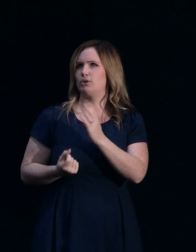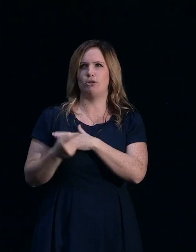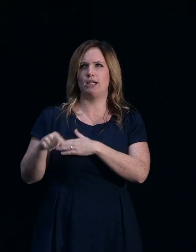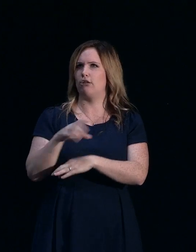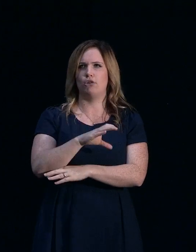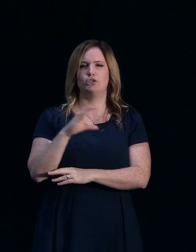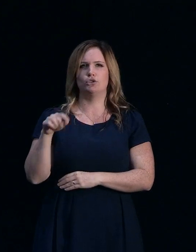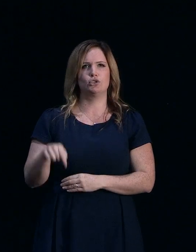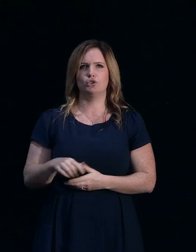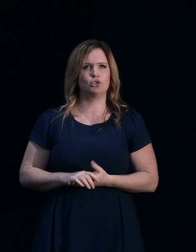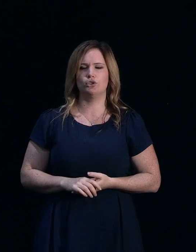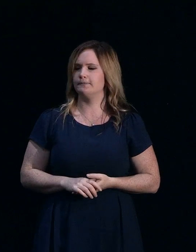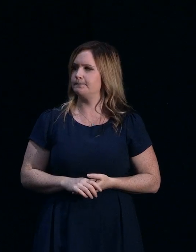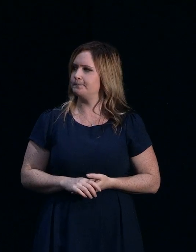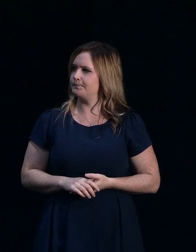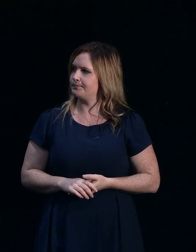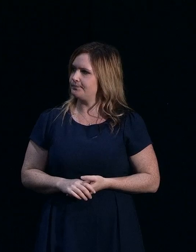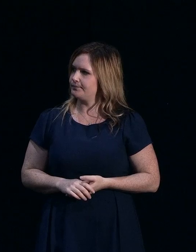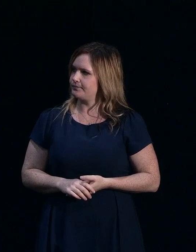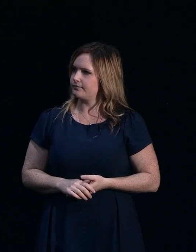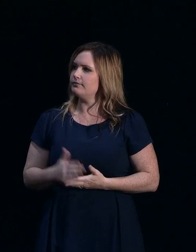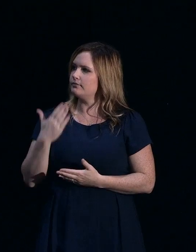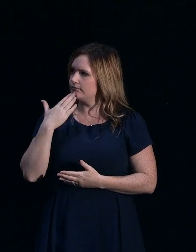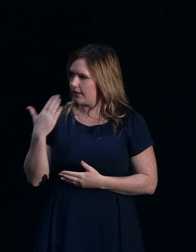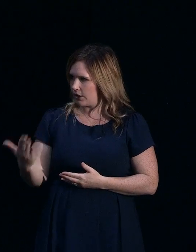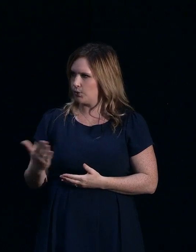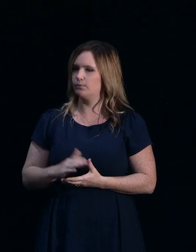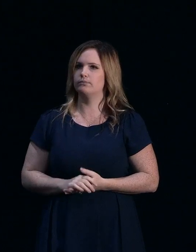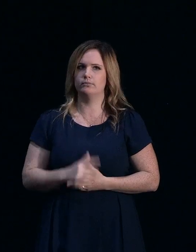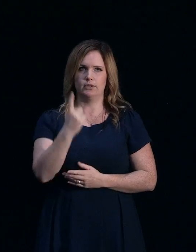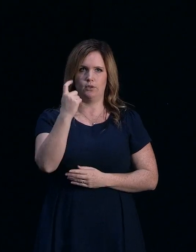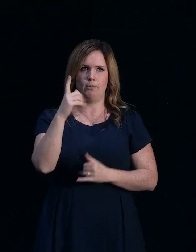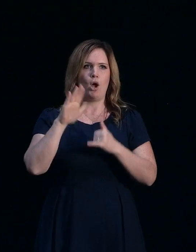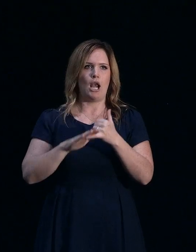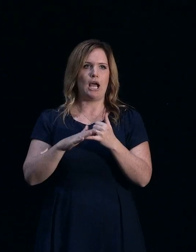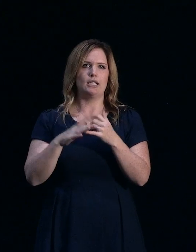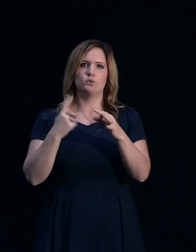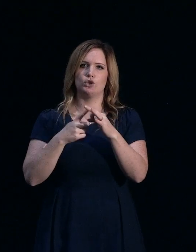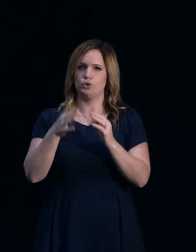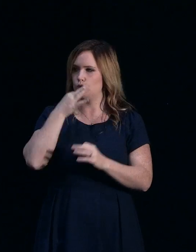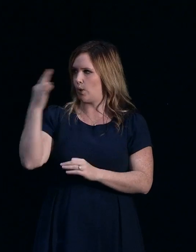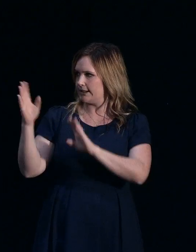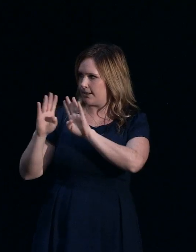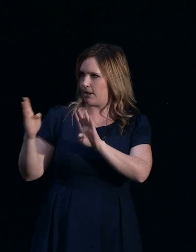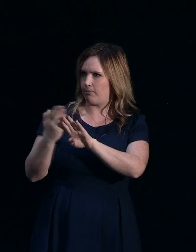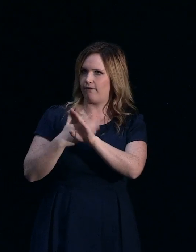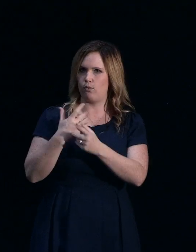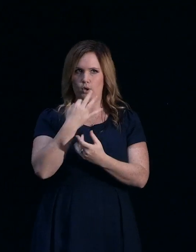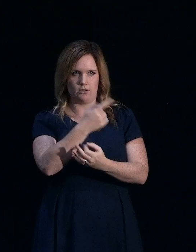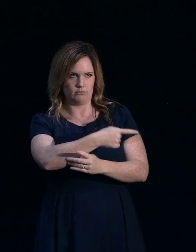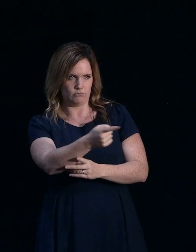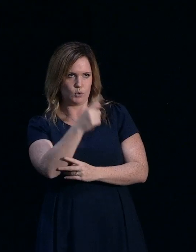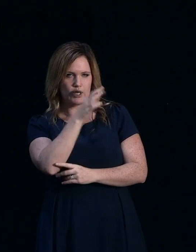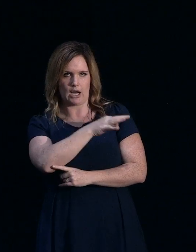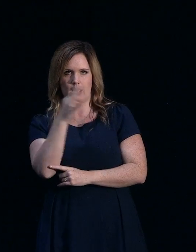Christchurch currently. Thank you very much. One last question for the panel before I throw it open. It's about future